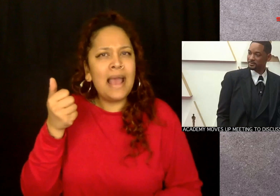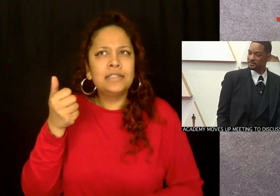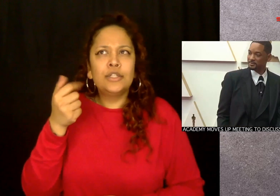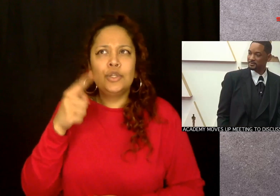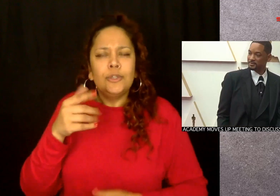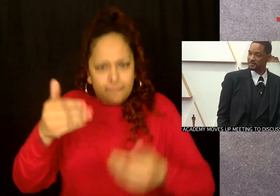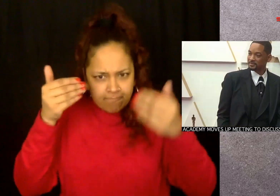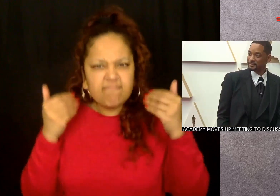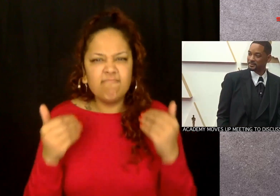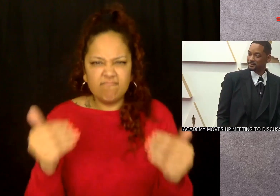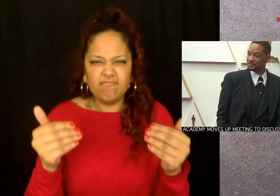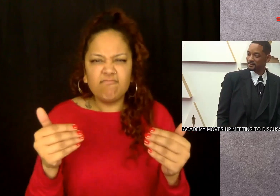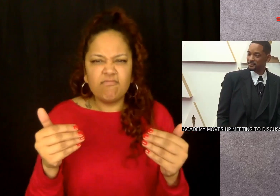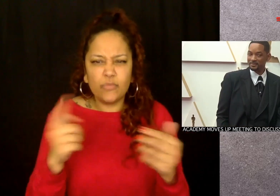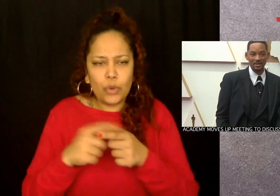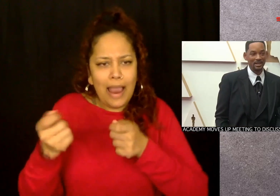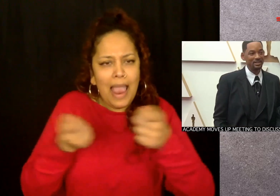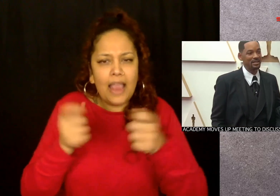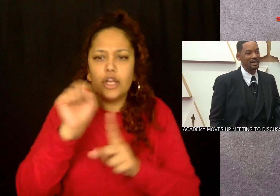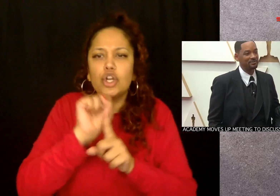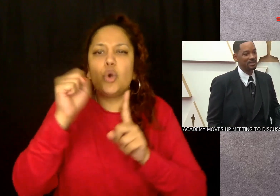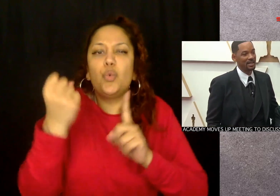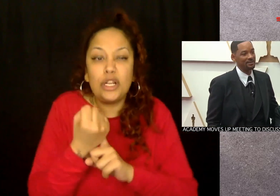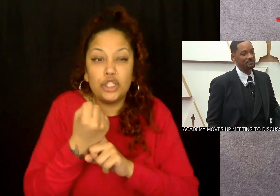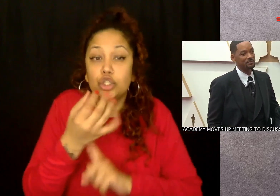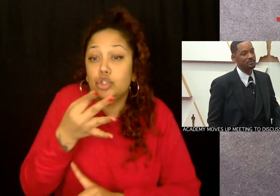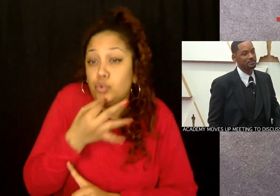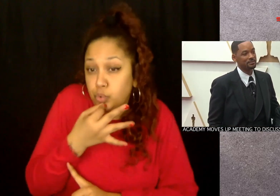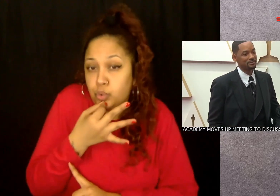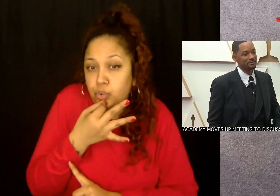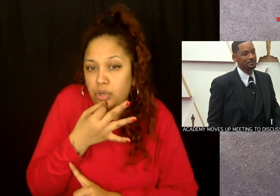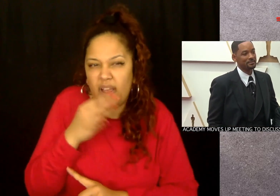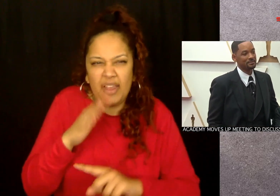best interest to handle the situation sooner rather than later.